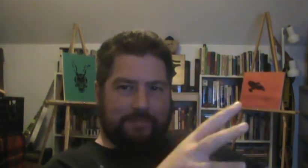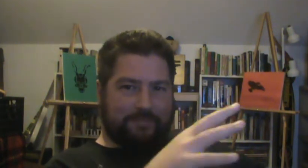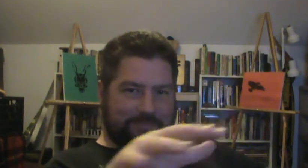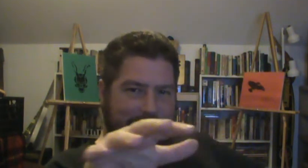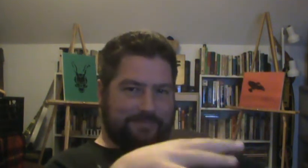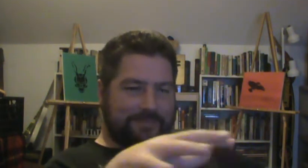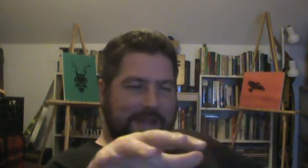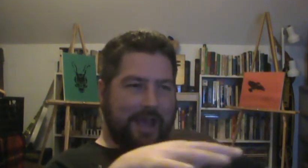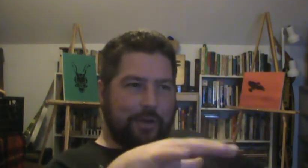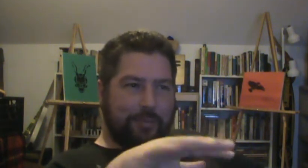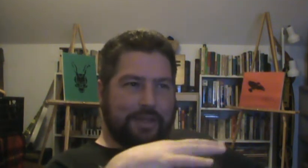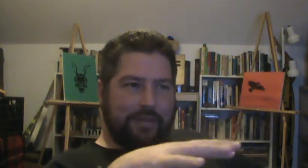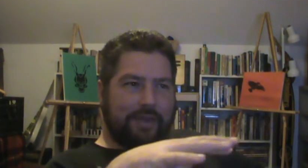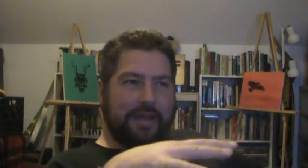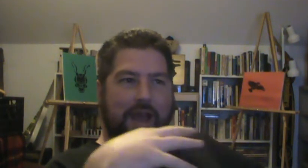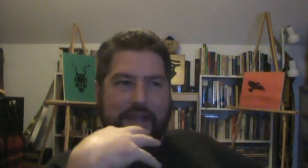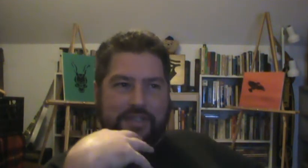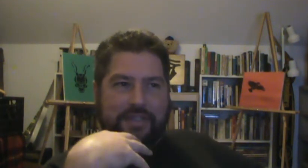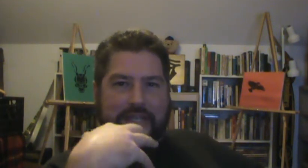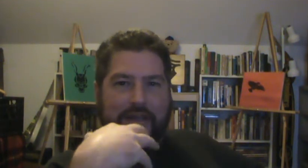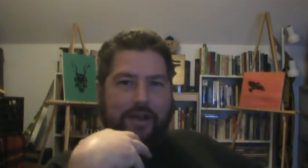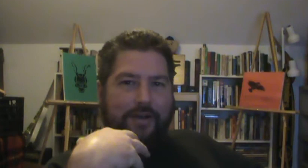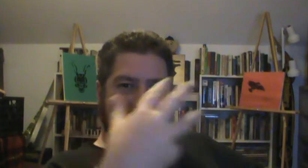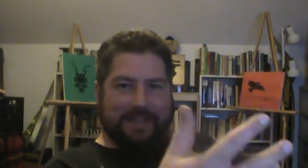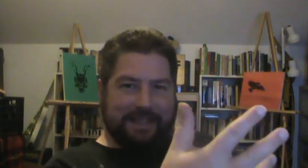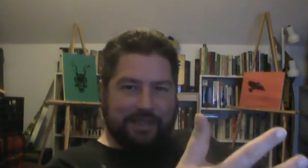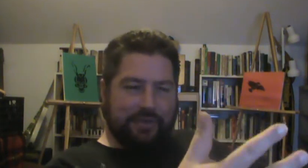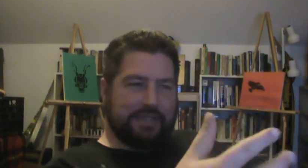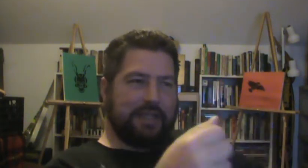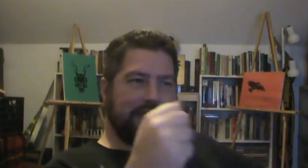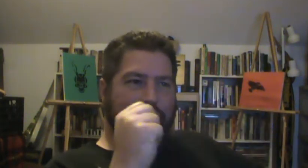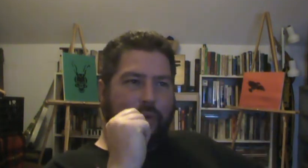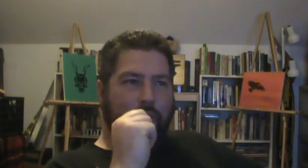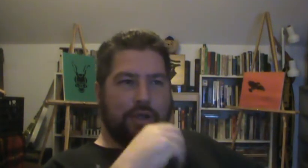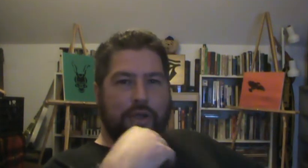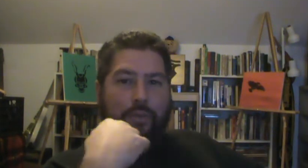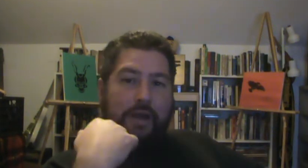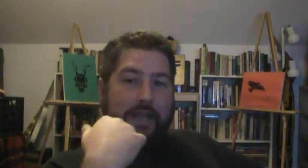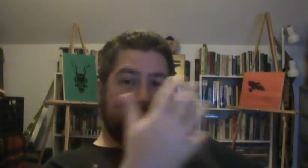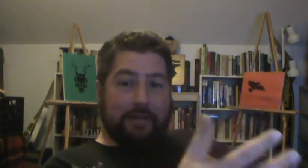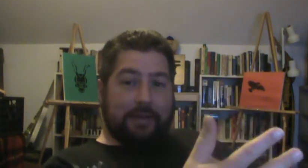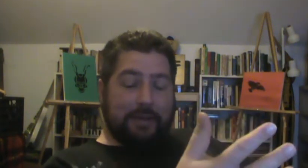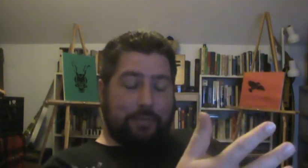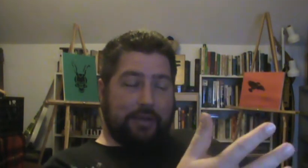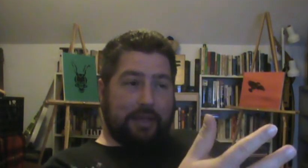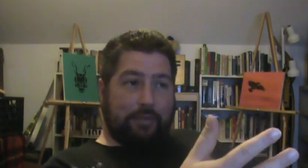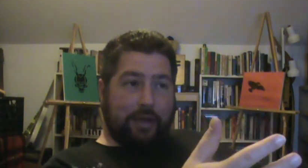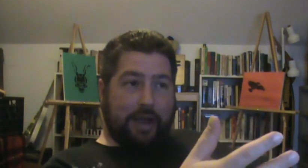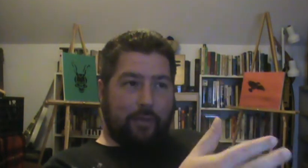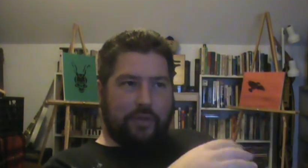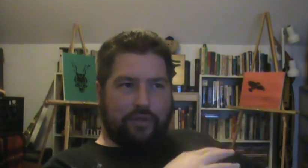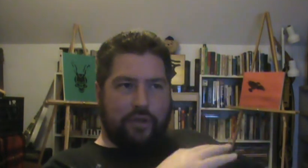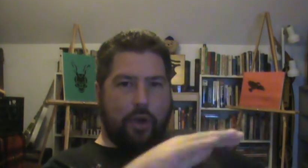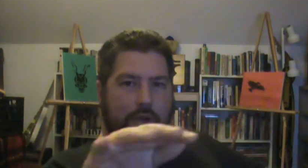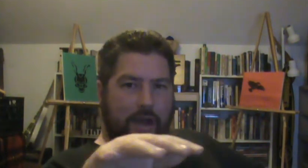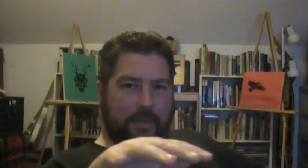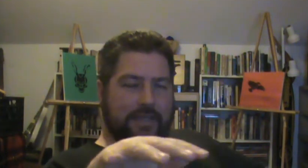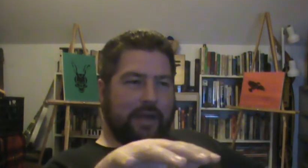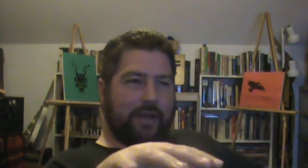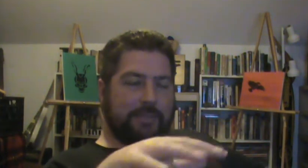I don't believe in. I just think it's interesting. And so when I put it out with no commentary, it's